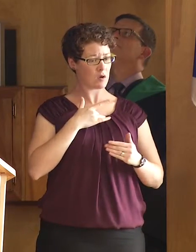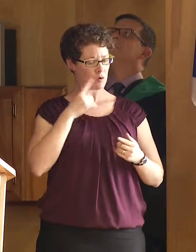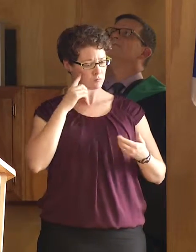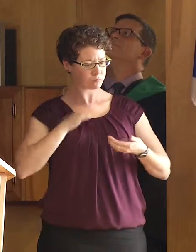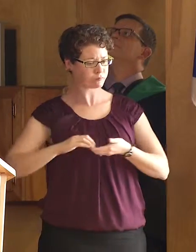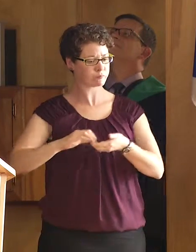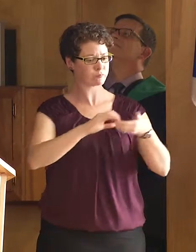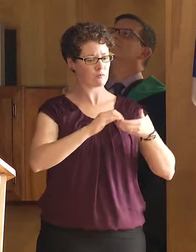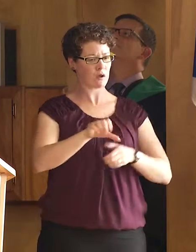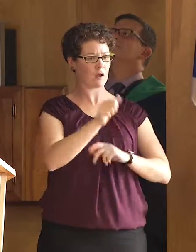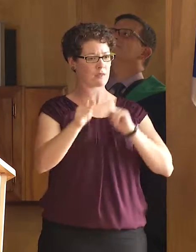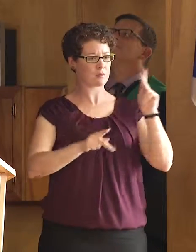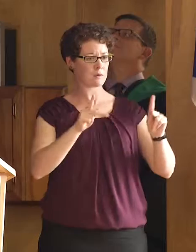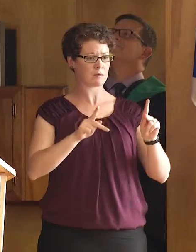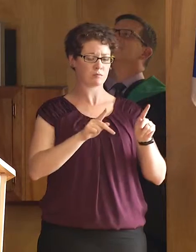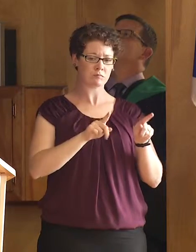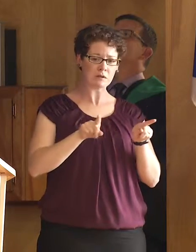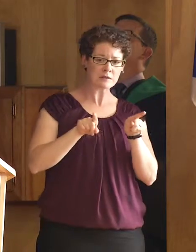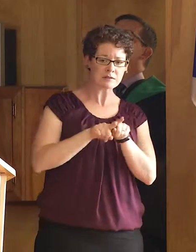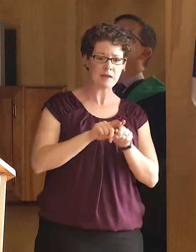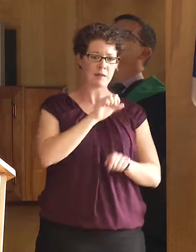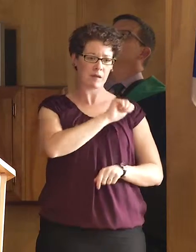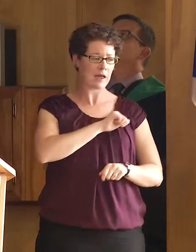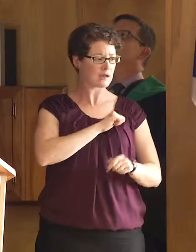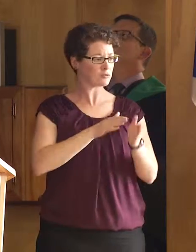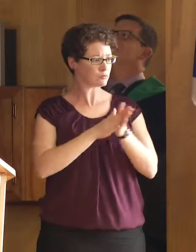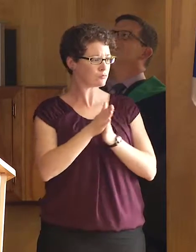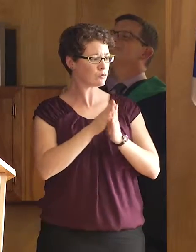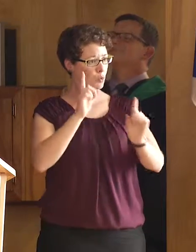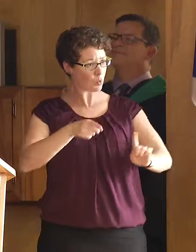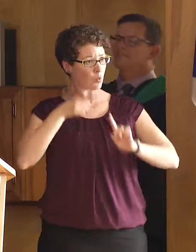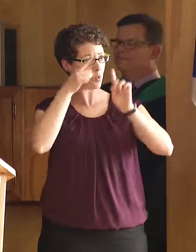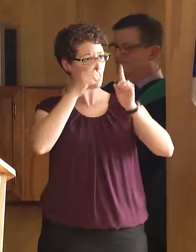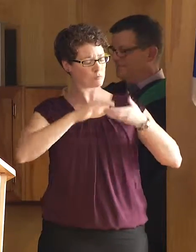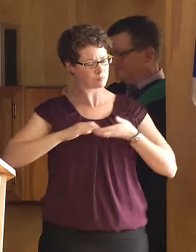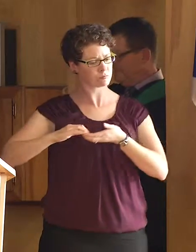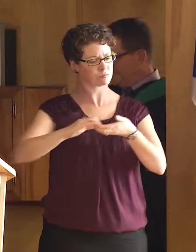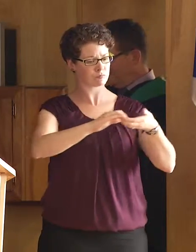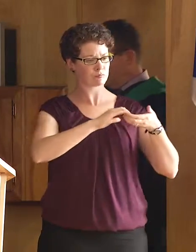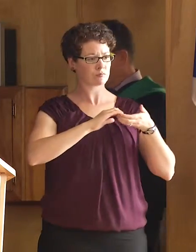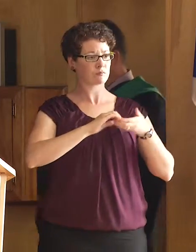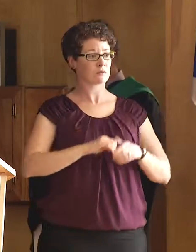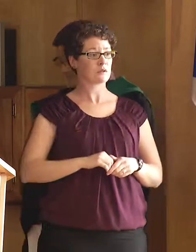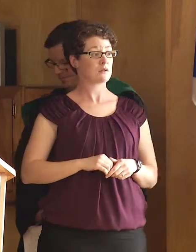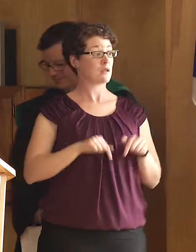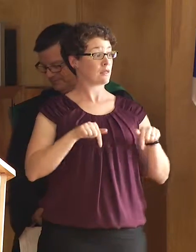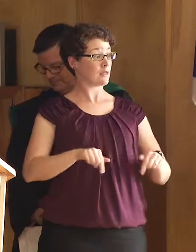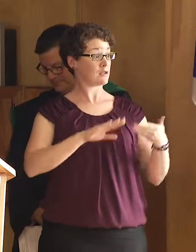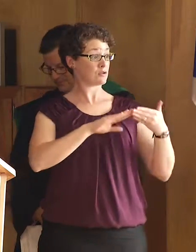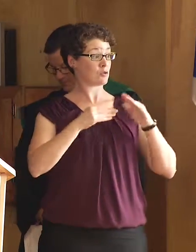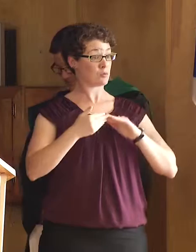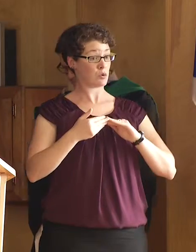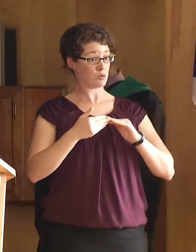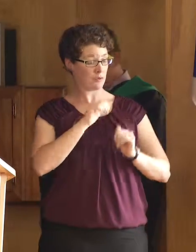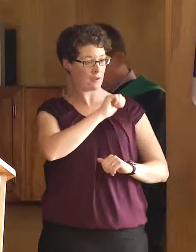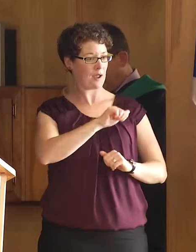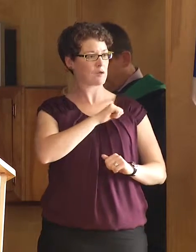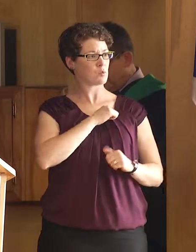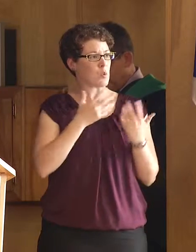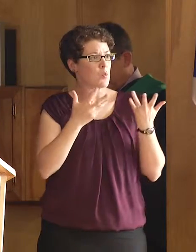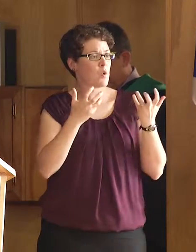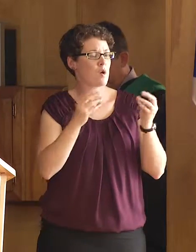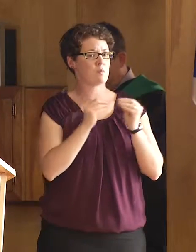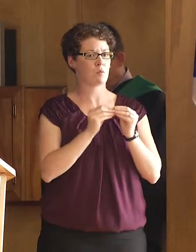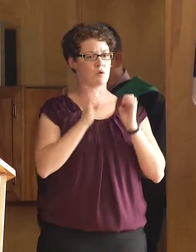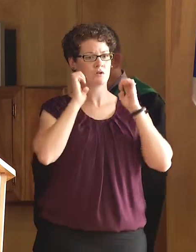others, as a result of sharing common attitudes, interests, and goals. In this community, the fellowship we share is an attitude of a hunger for